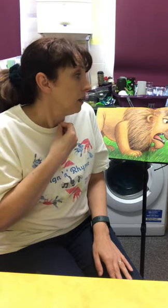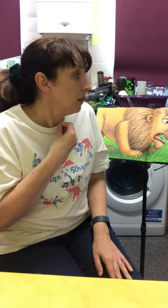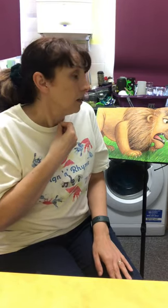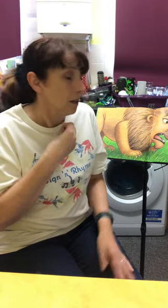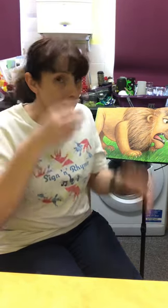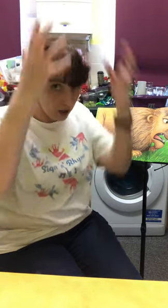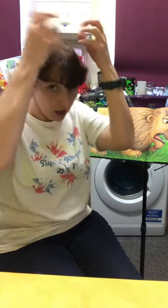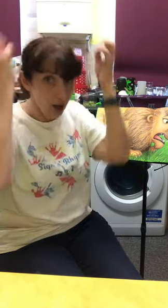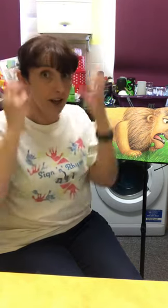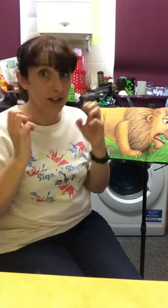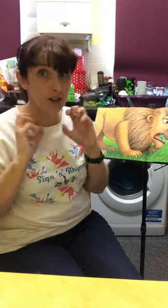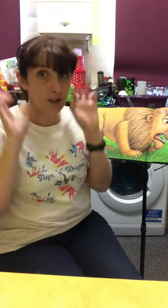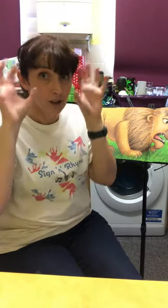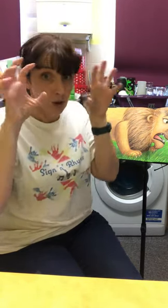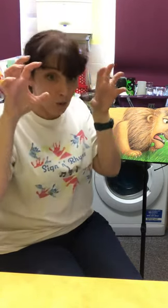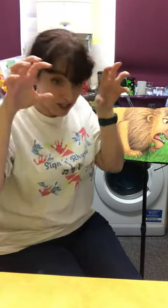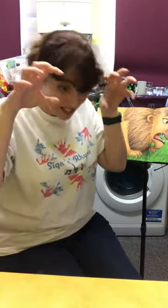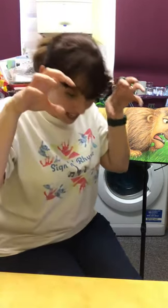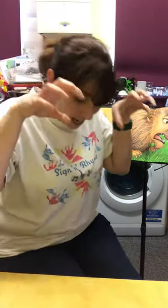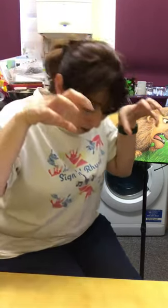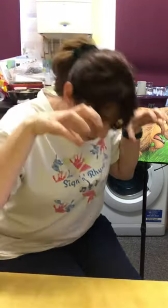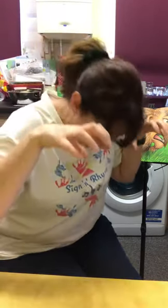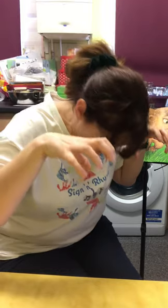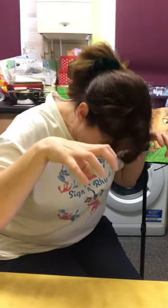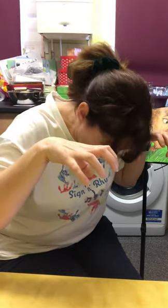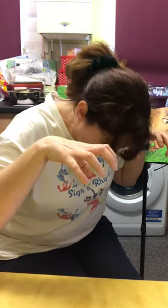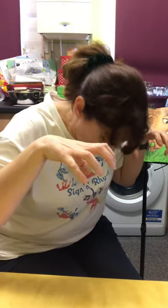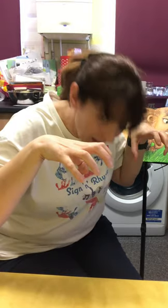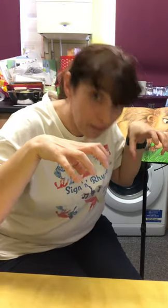Lion was towering over him.